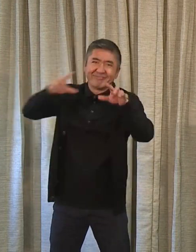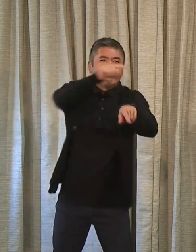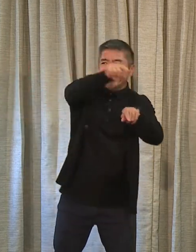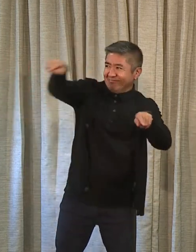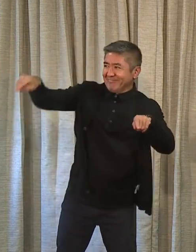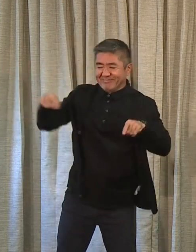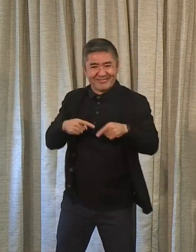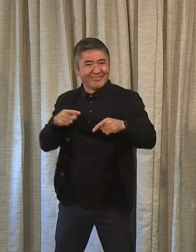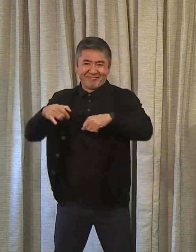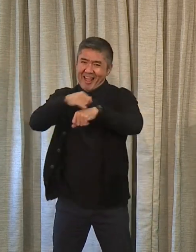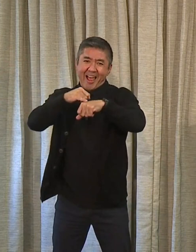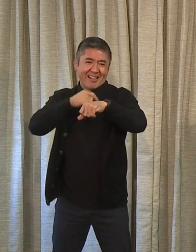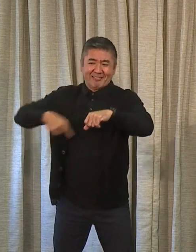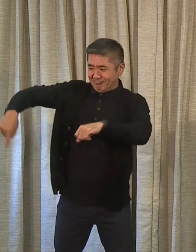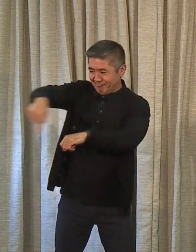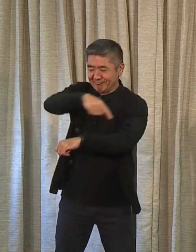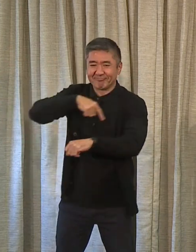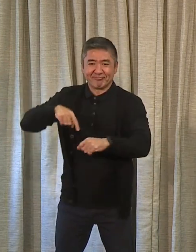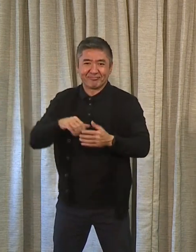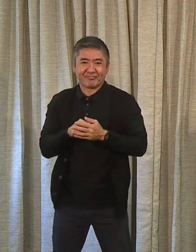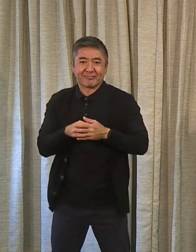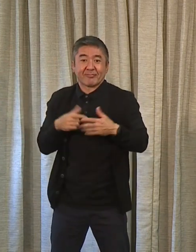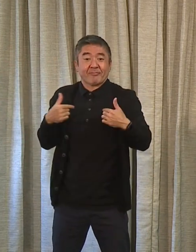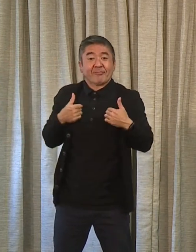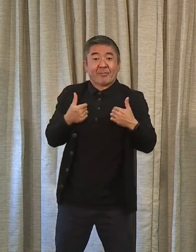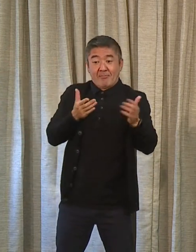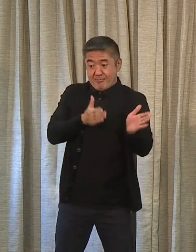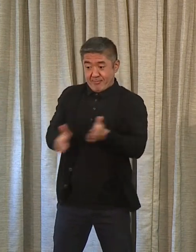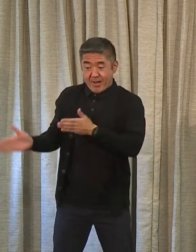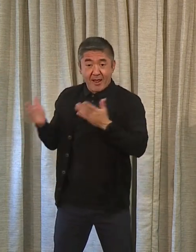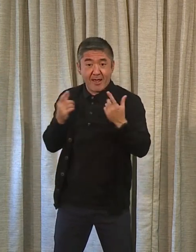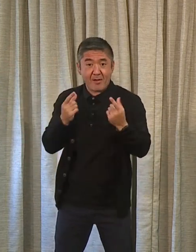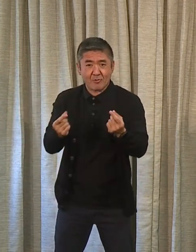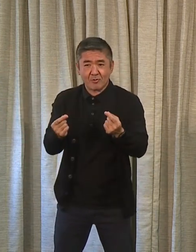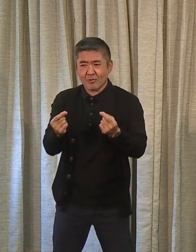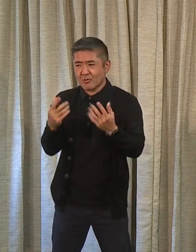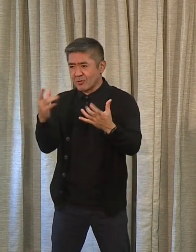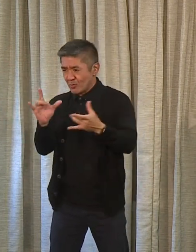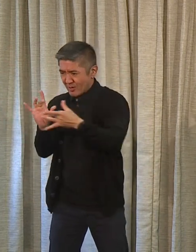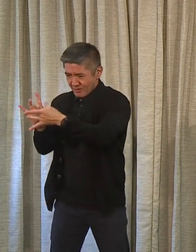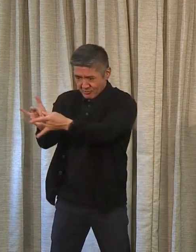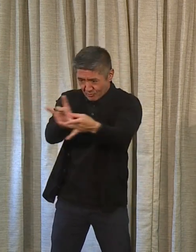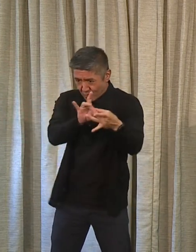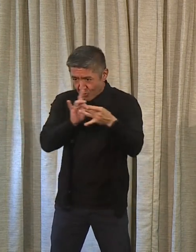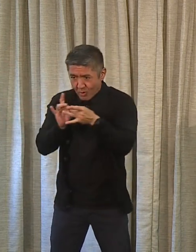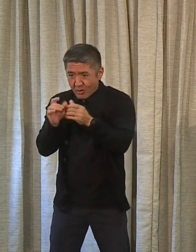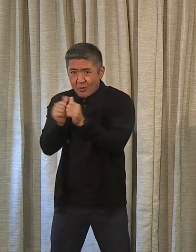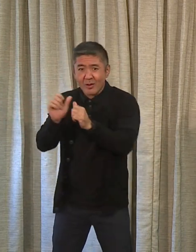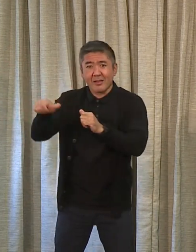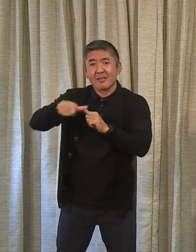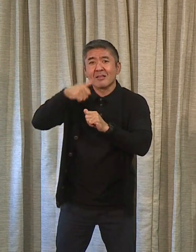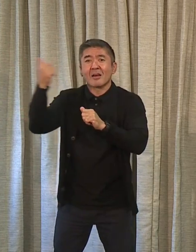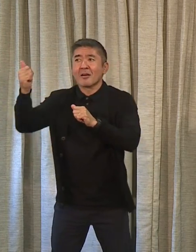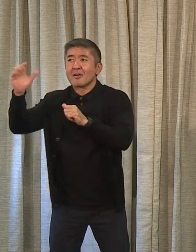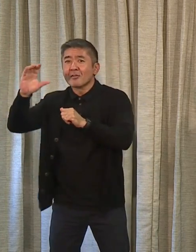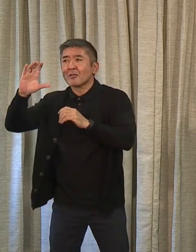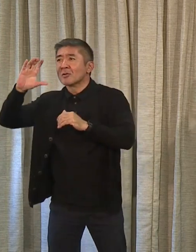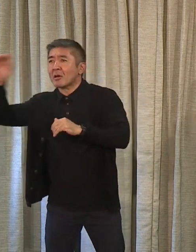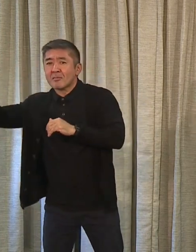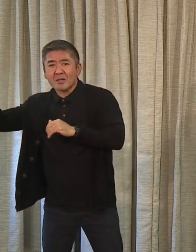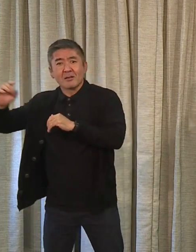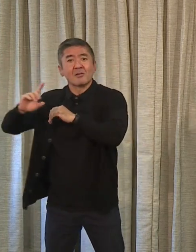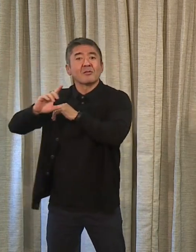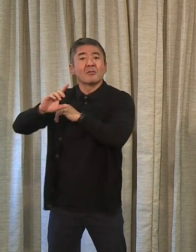much everywhere. And what we try to do is coordinate this with other utilities like wastewater